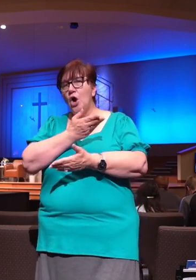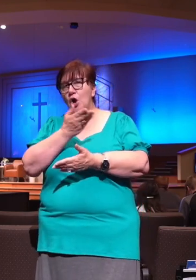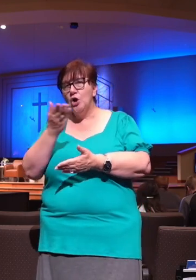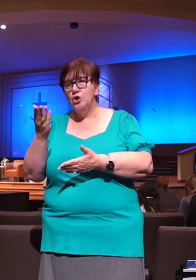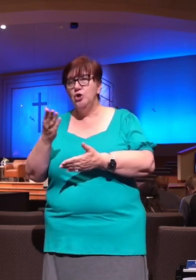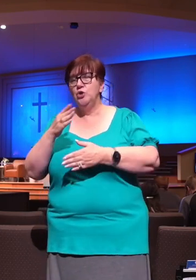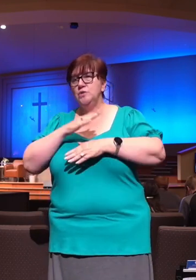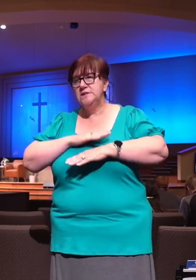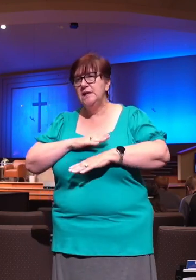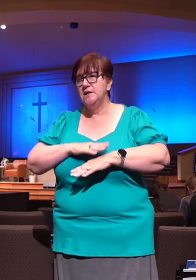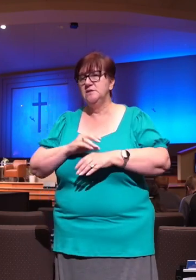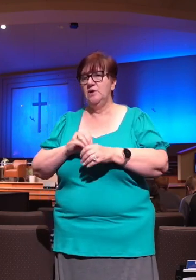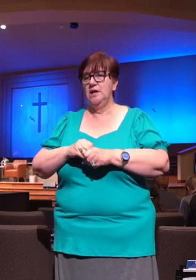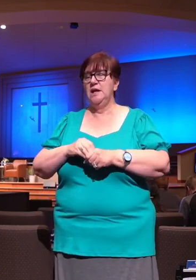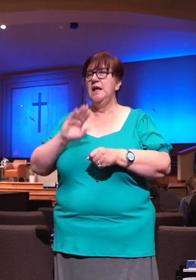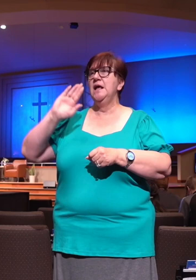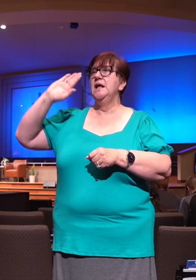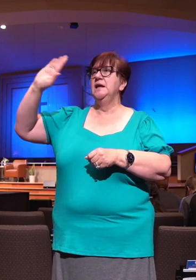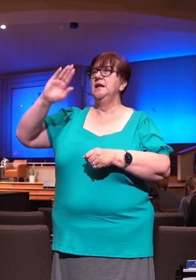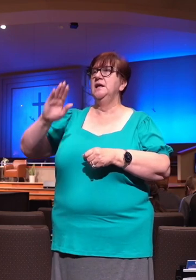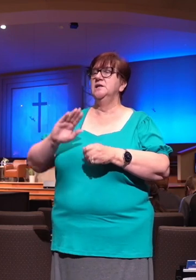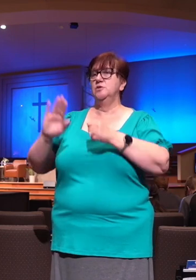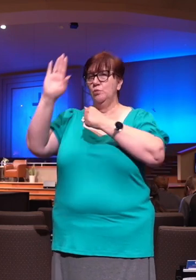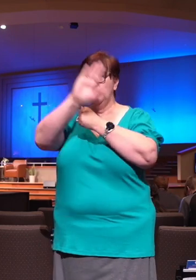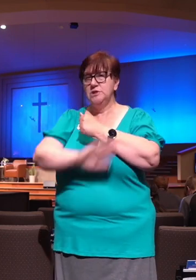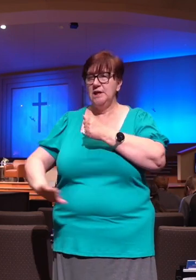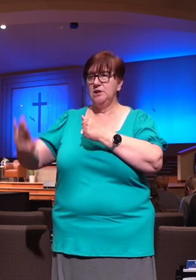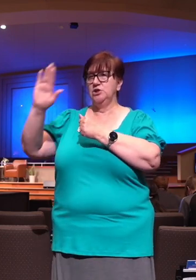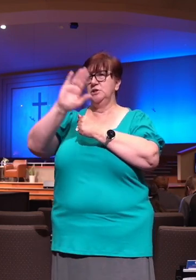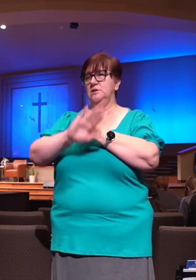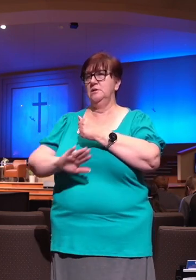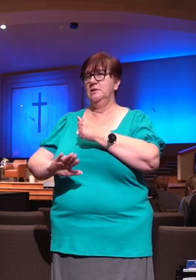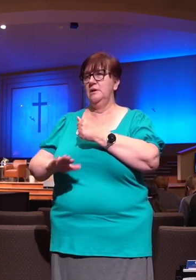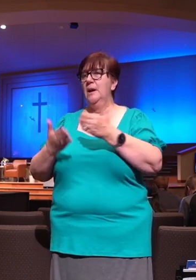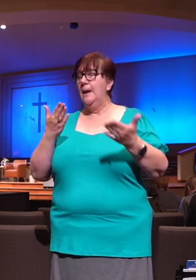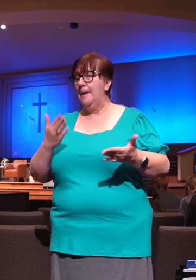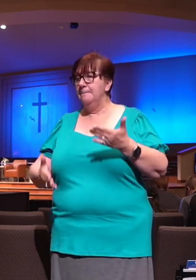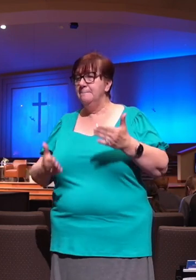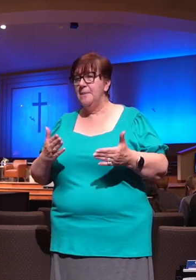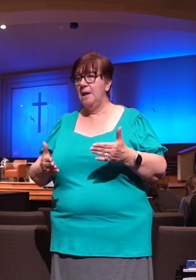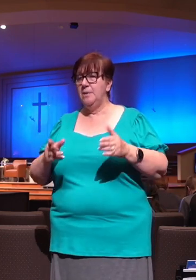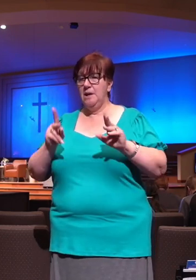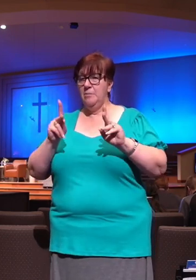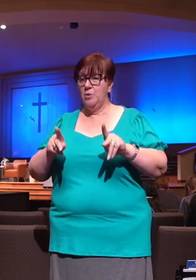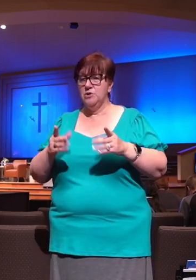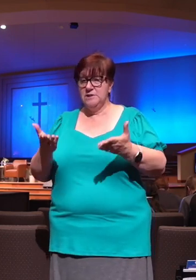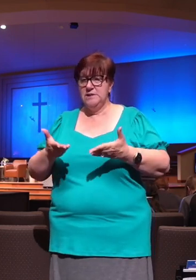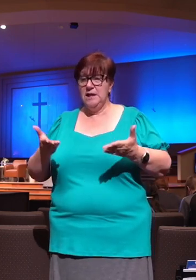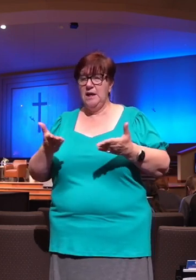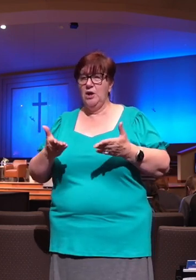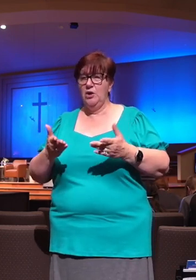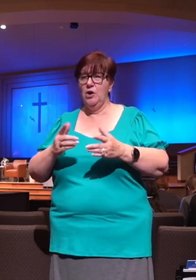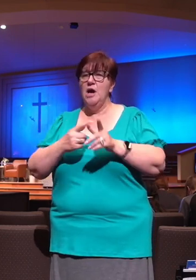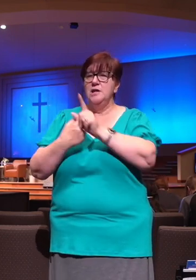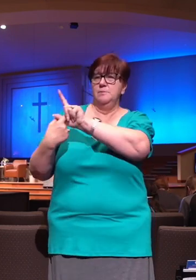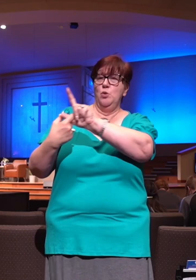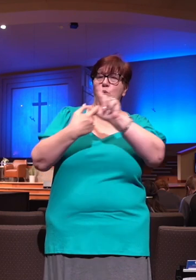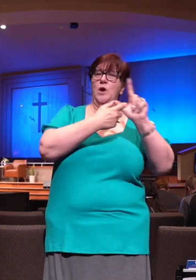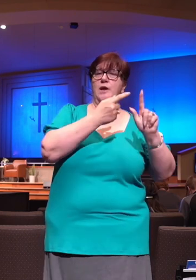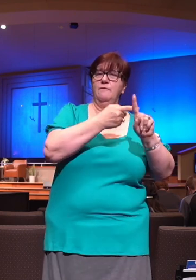Maybe someone here tonight, and I don't know everyone in this room, but maybe someone has been running from God in a difficulty you're facing. Maybe no one else in this room